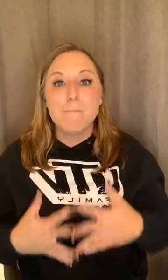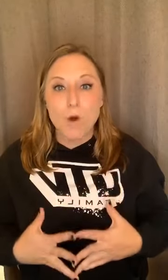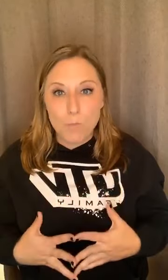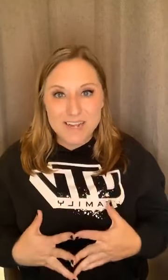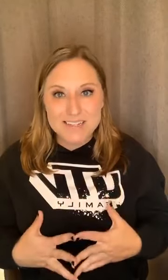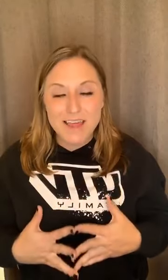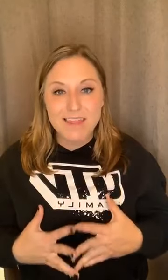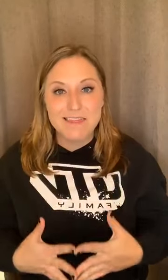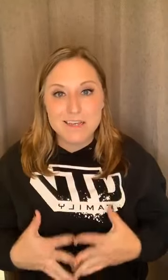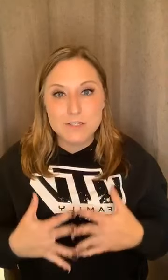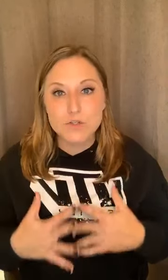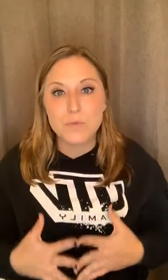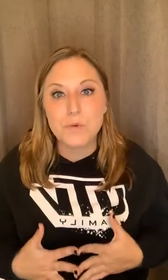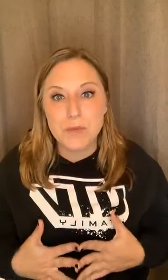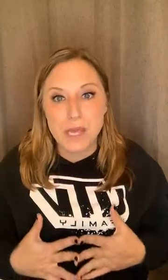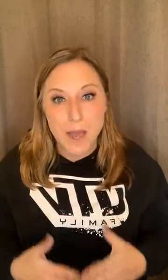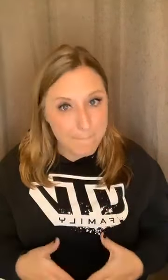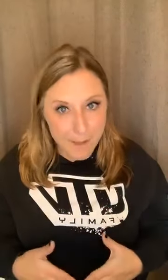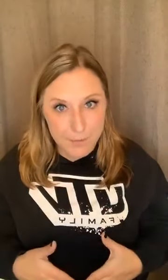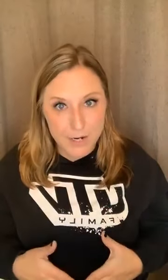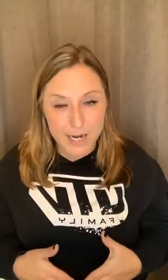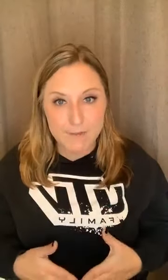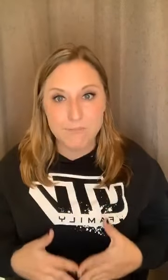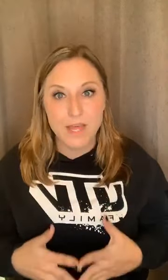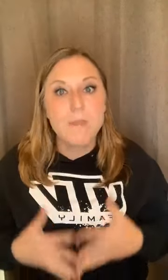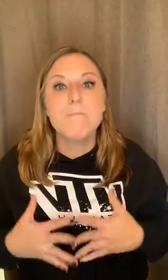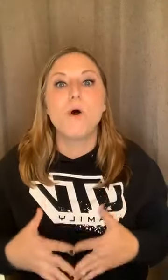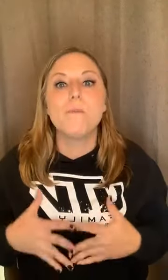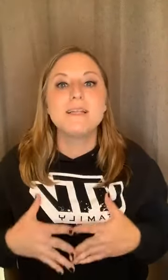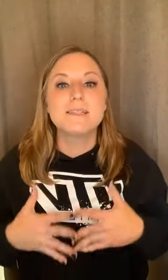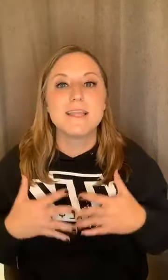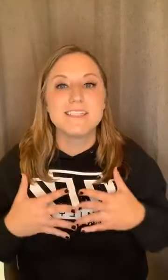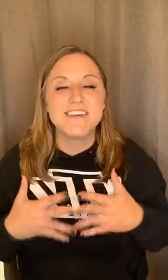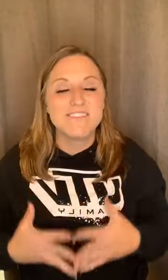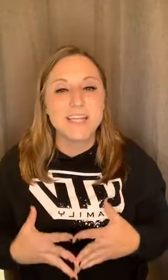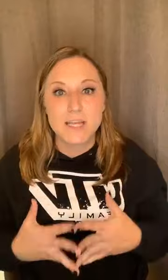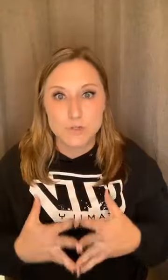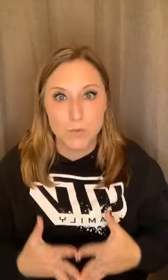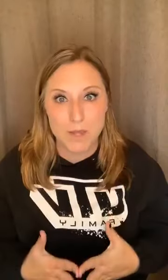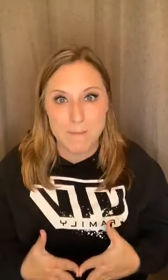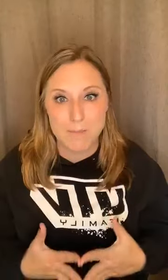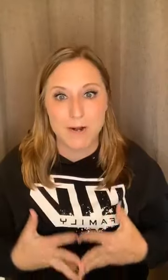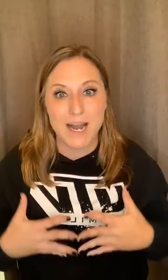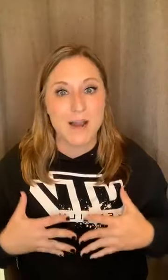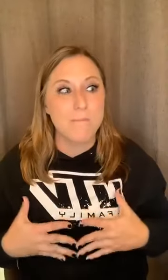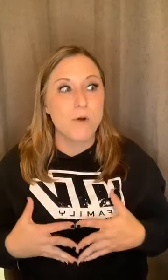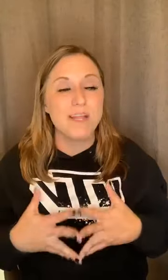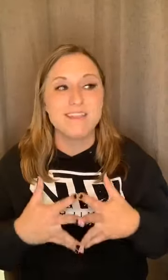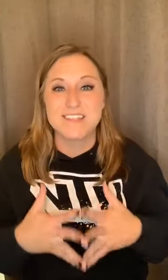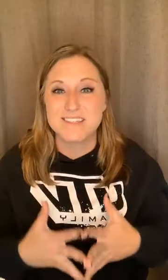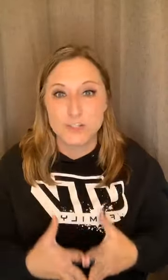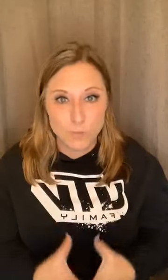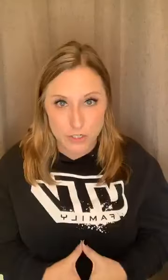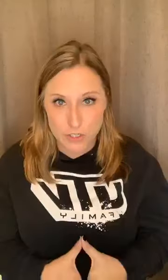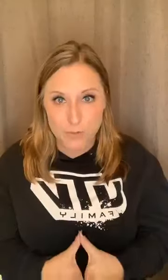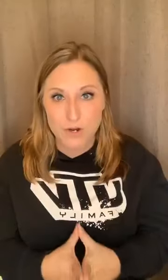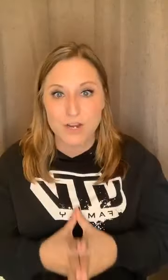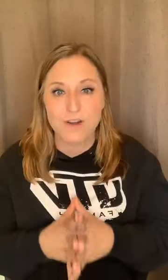moment, this will be a memory in a moment. These feelings will be a memory in a moment. This situation that we are in right